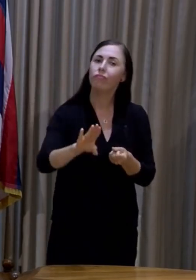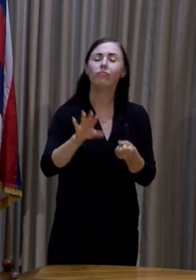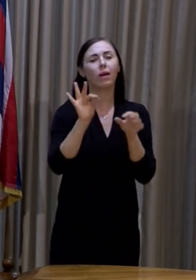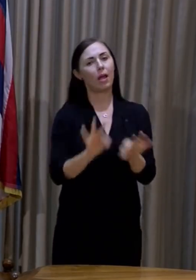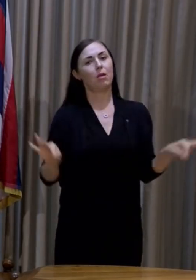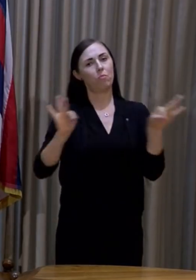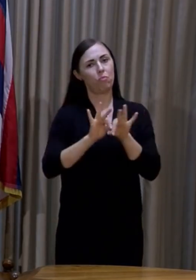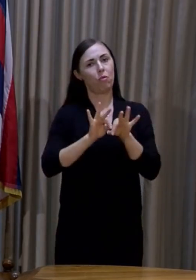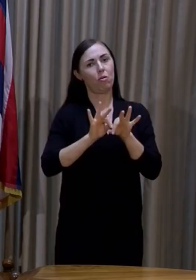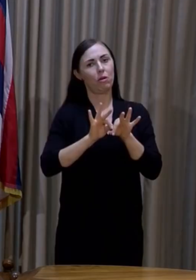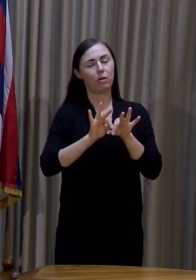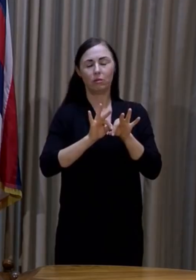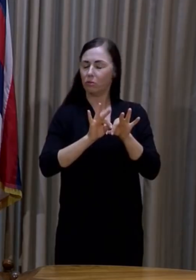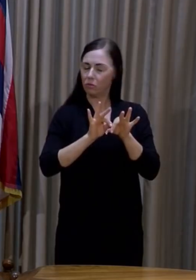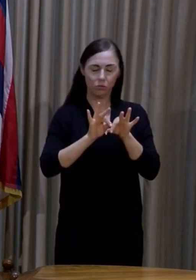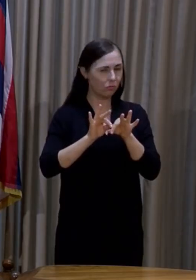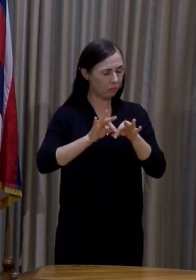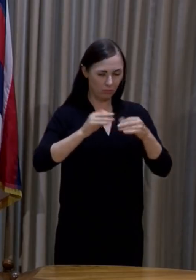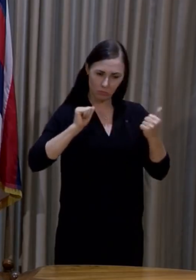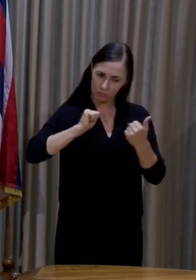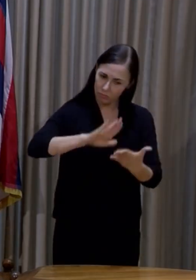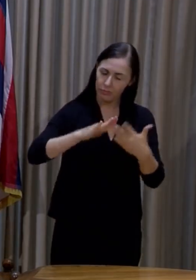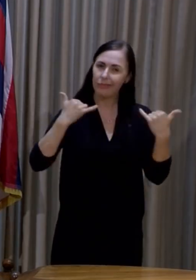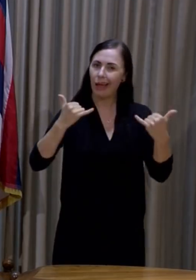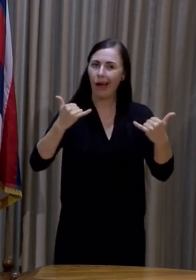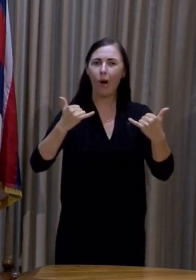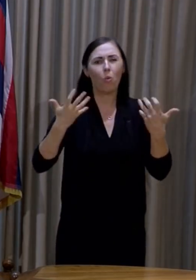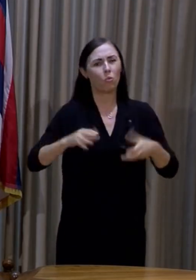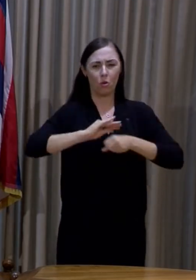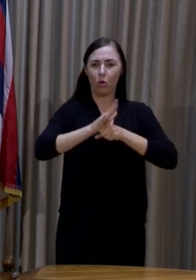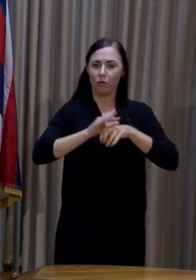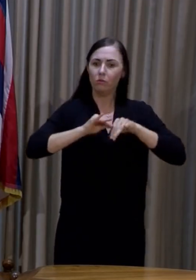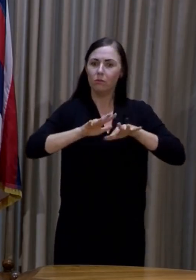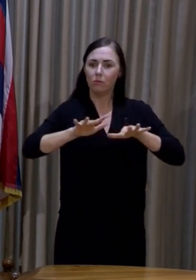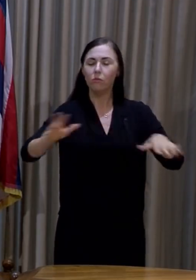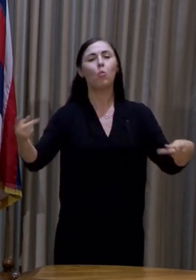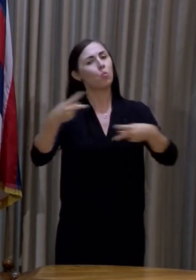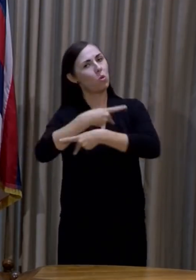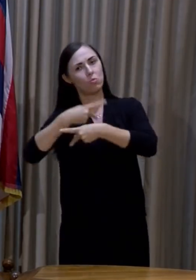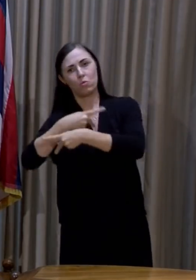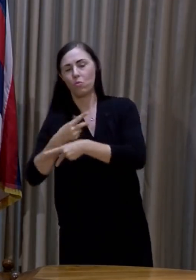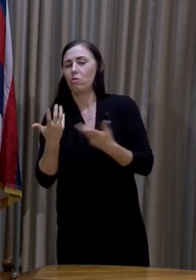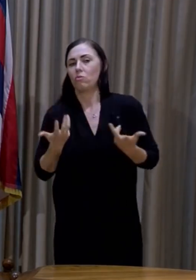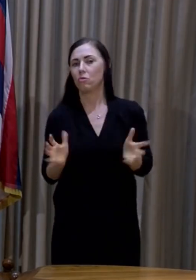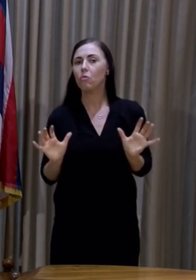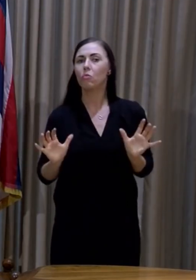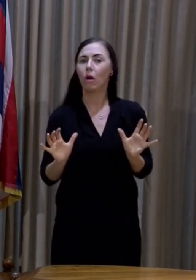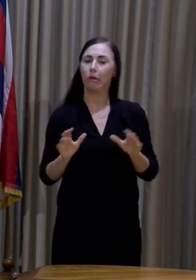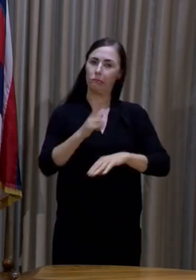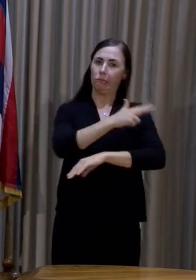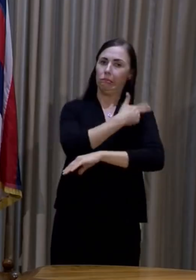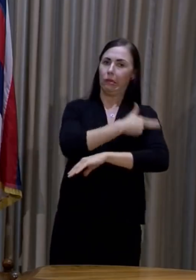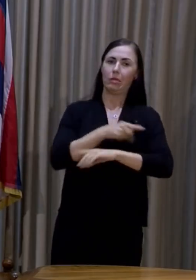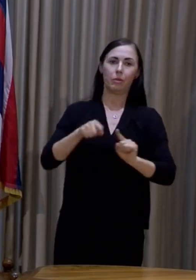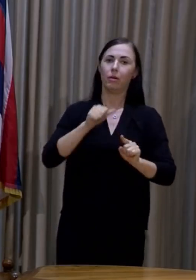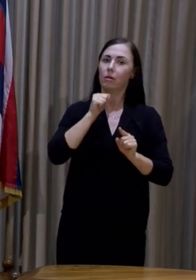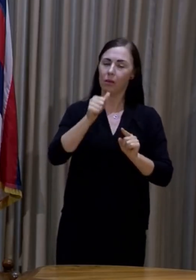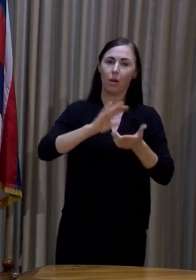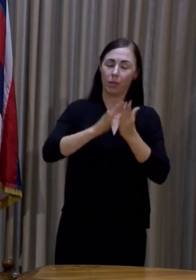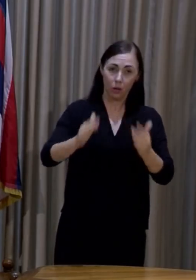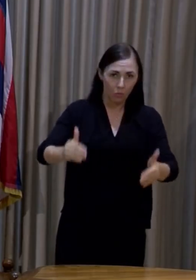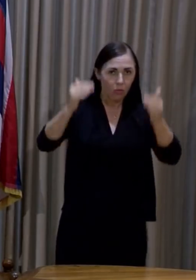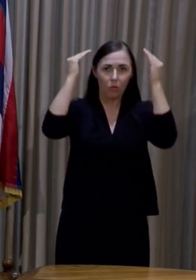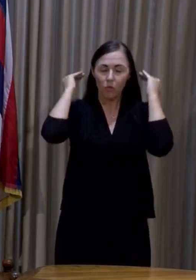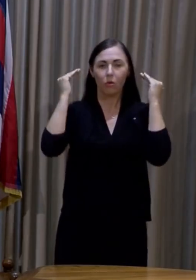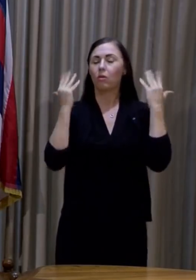action now in order to reduce the spread of COVID and ensure that our hospitals are not overrun.